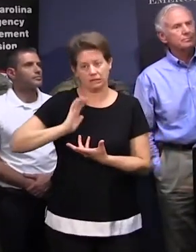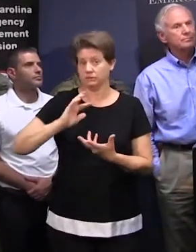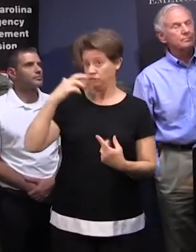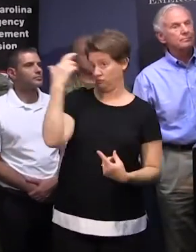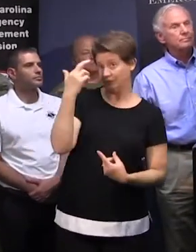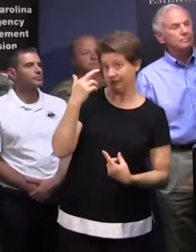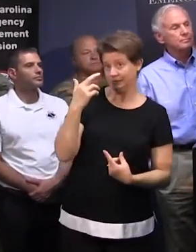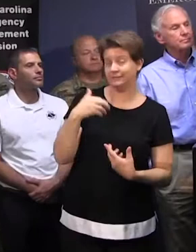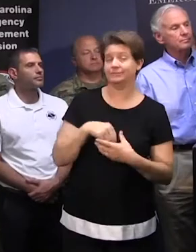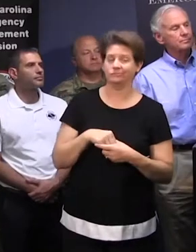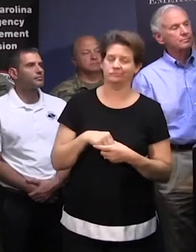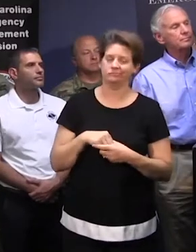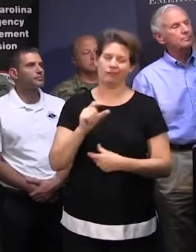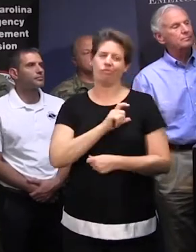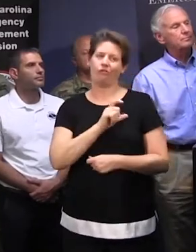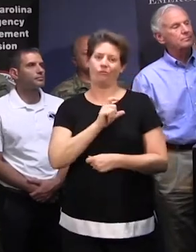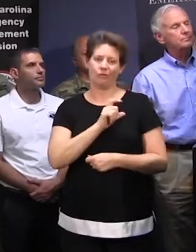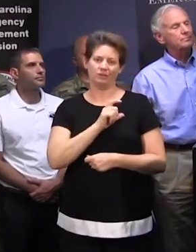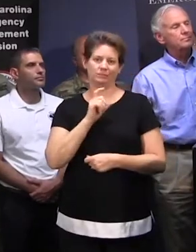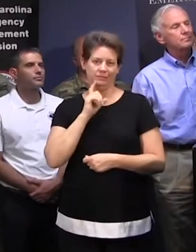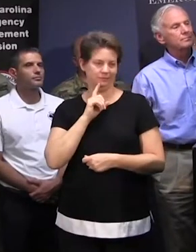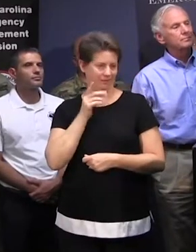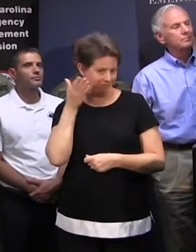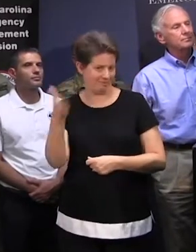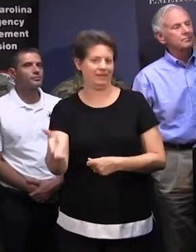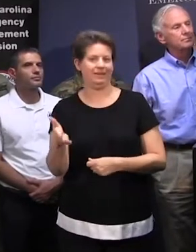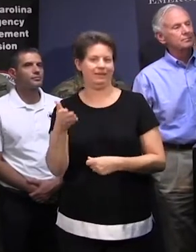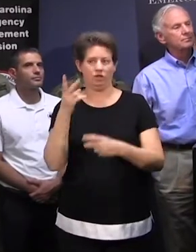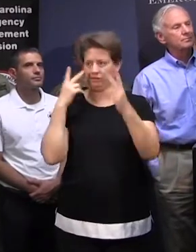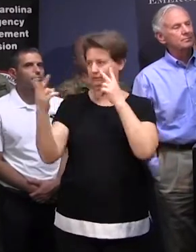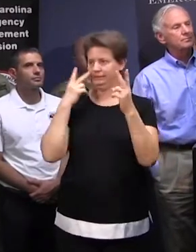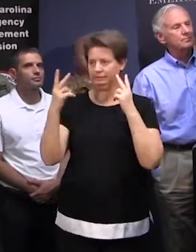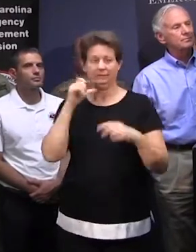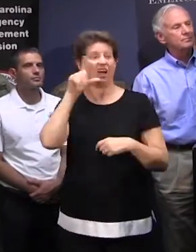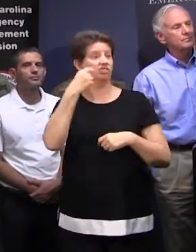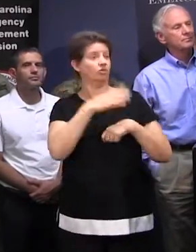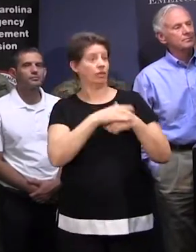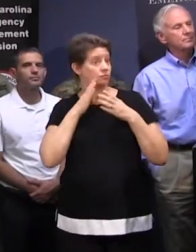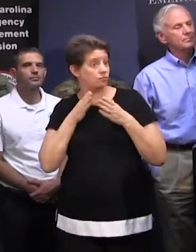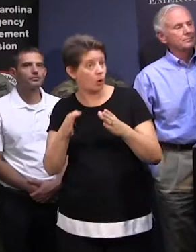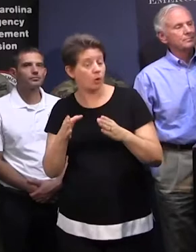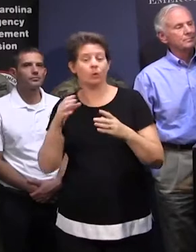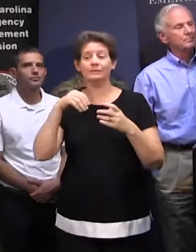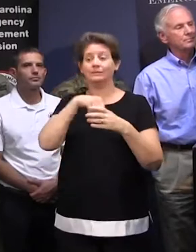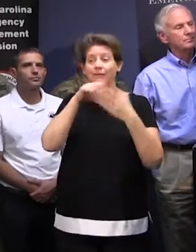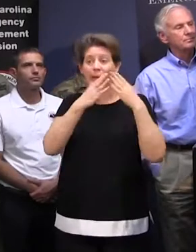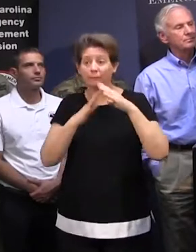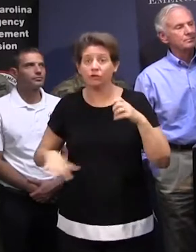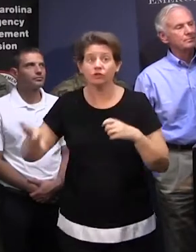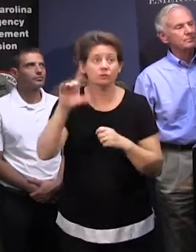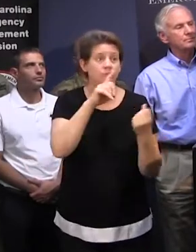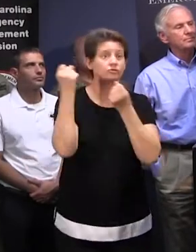been because law enforcement, again, has been out in force, not just on our roadways and our neighborhoods where we can